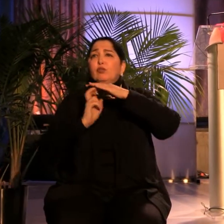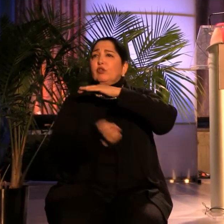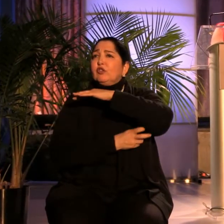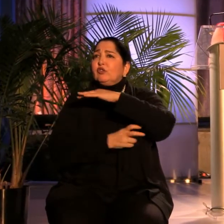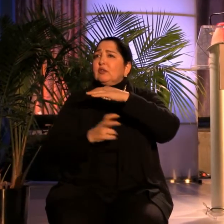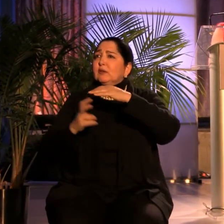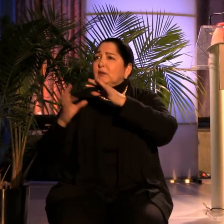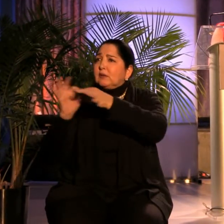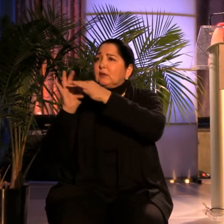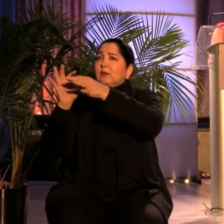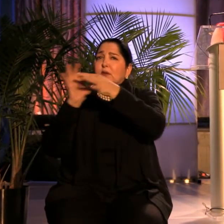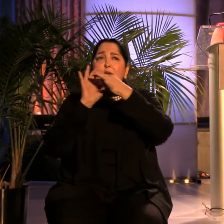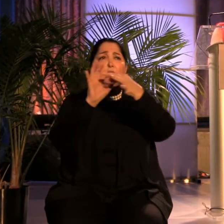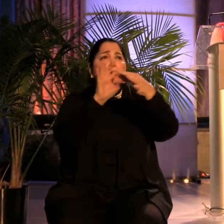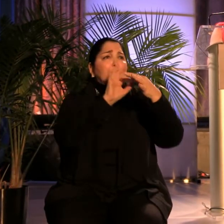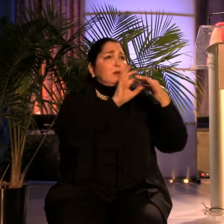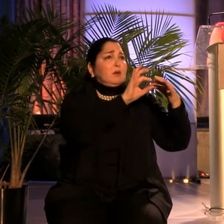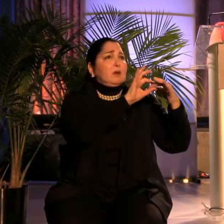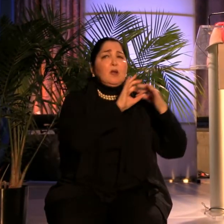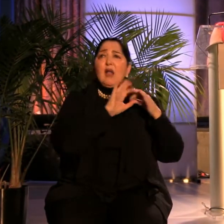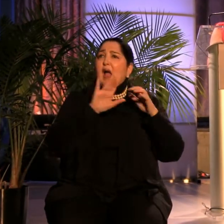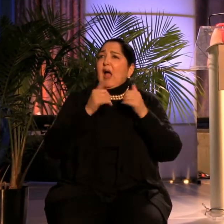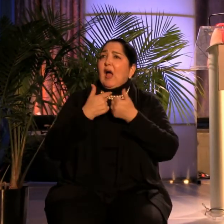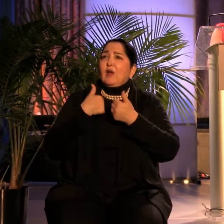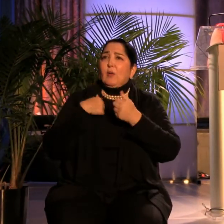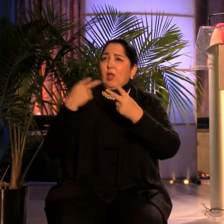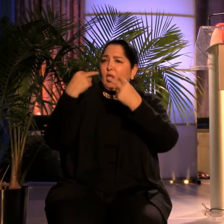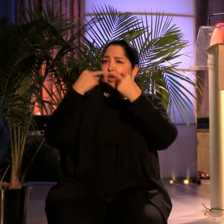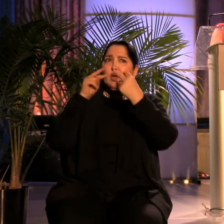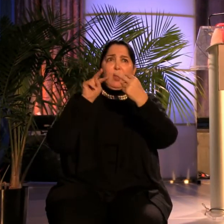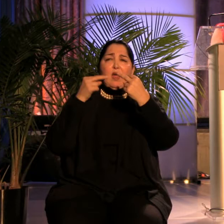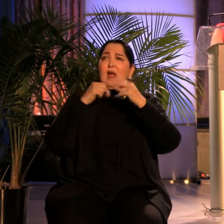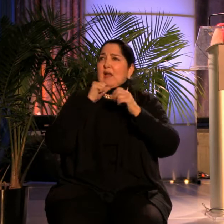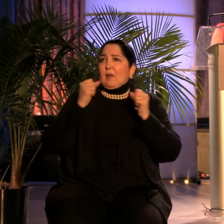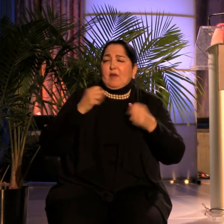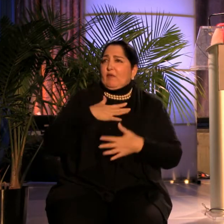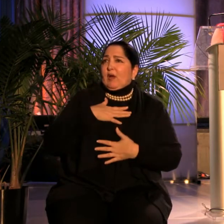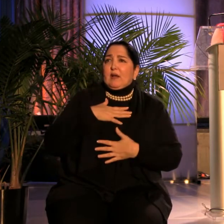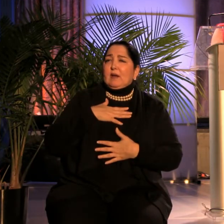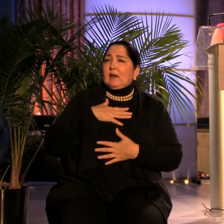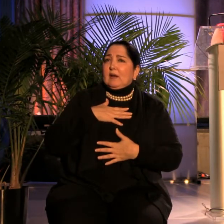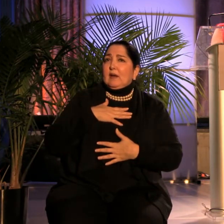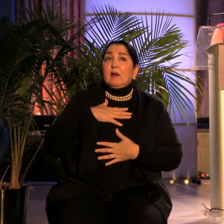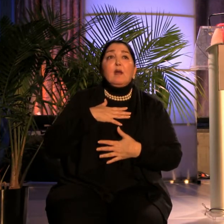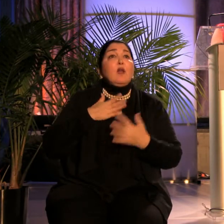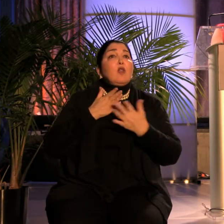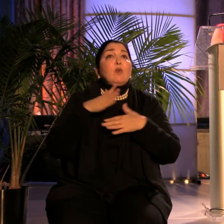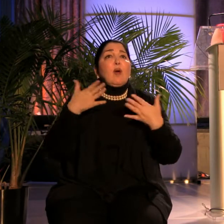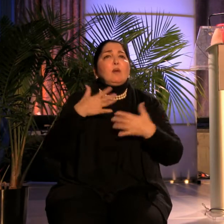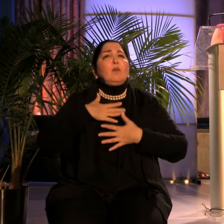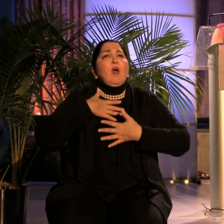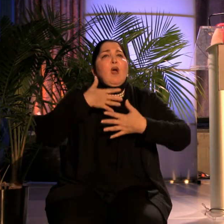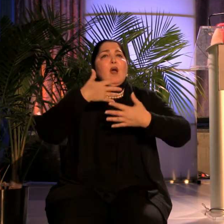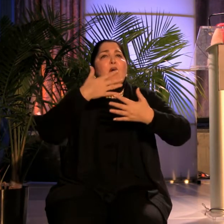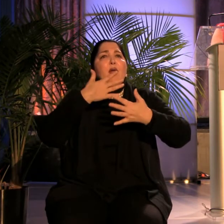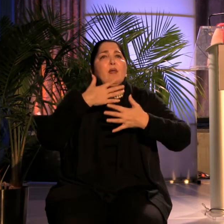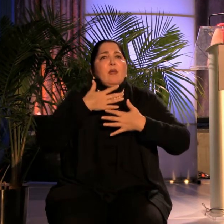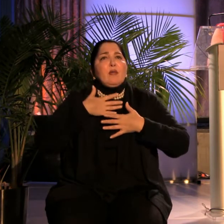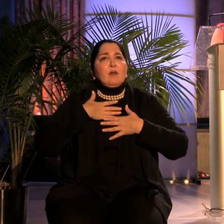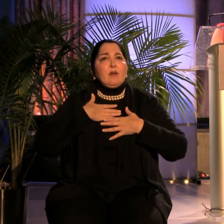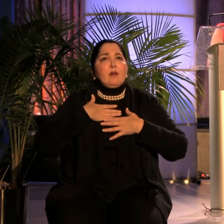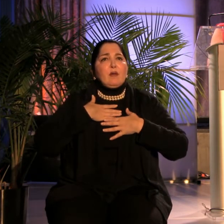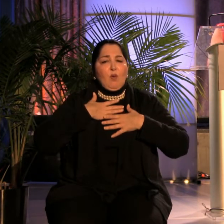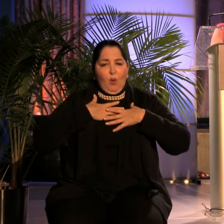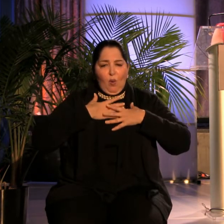How do we not be afraid of each other anymore? It's through breath. It's through opening.